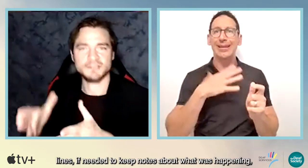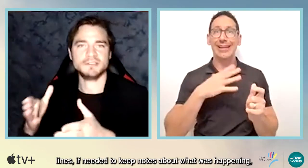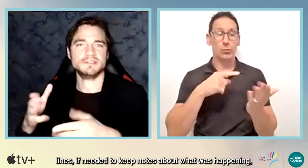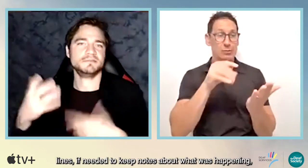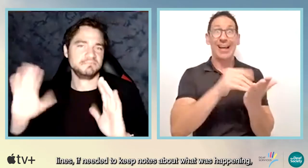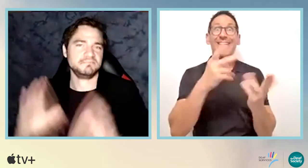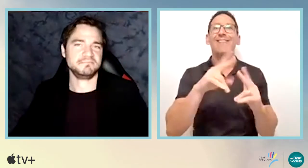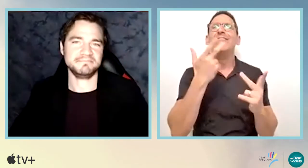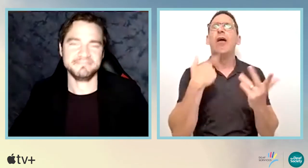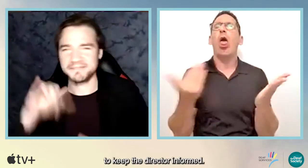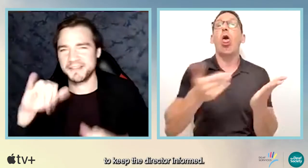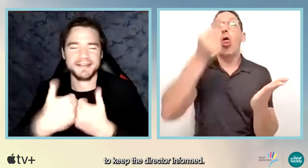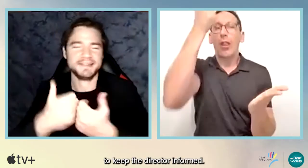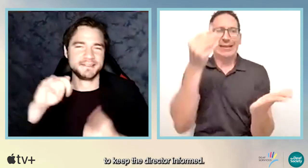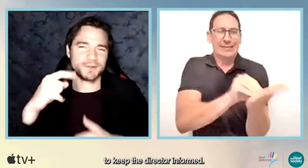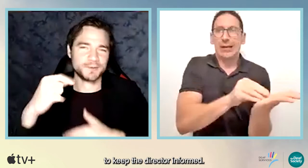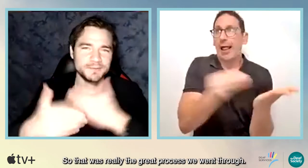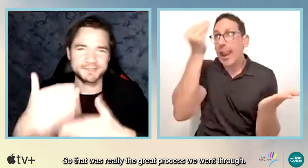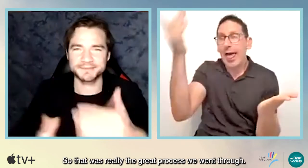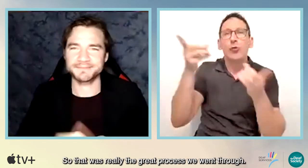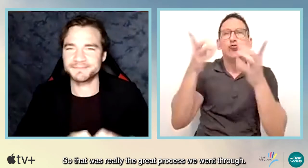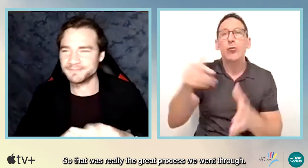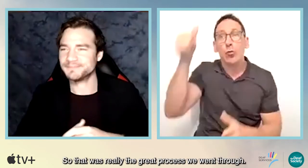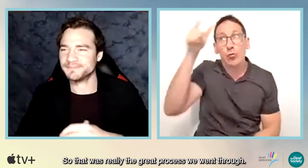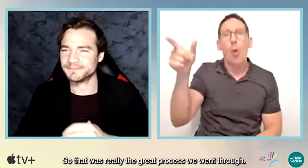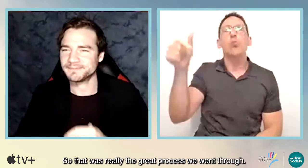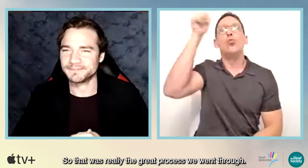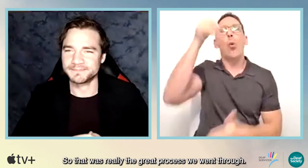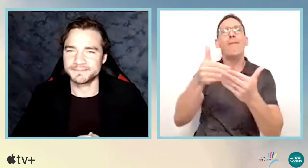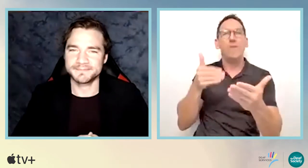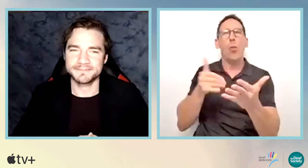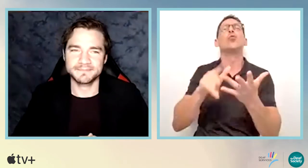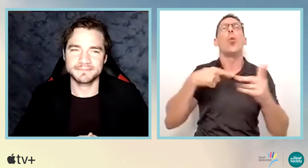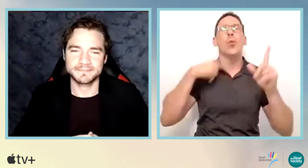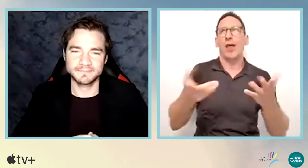notes about what was happening to keep the director informed. So that was really the great process we went through.